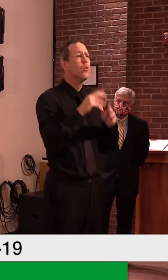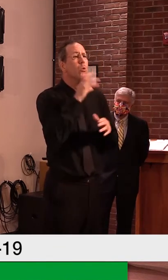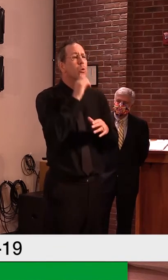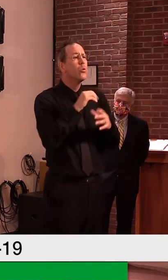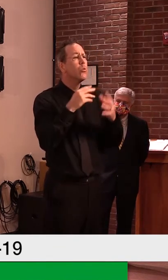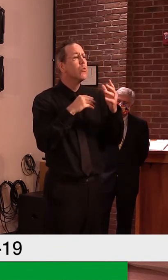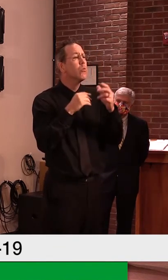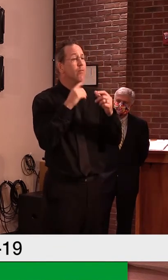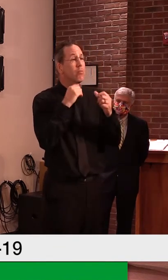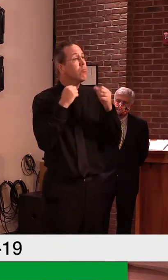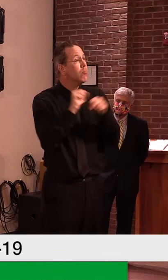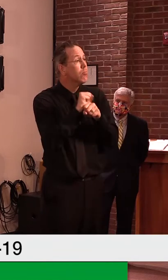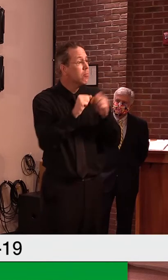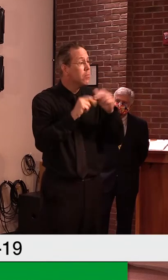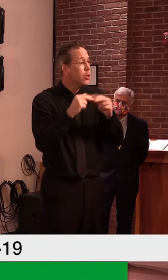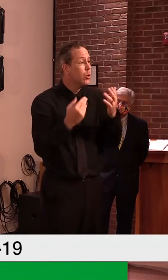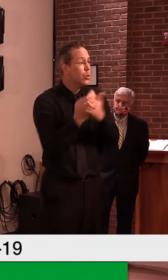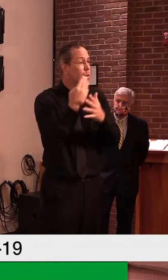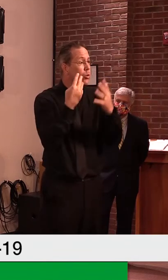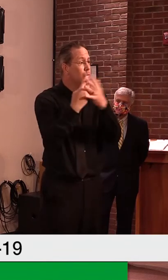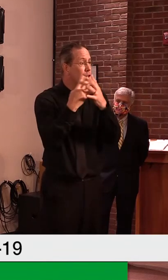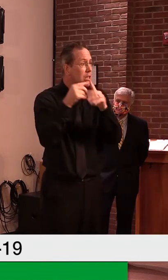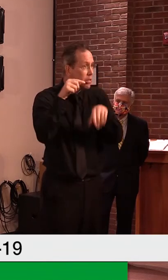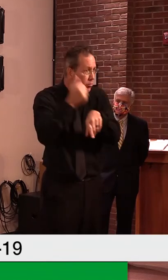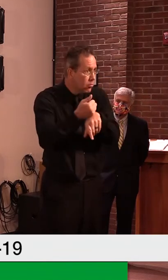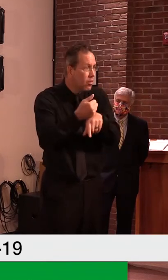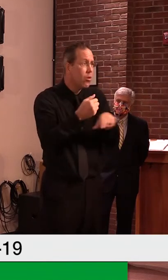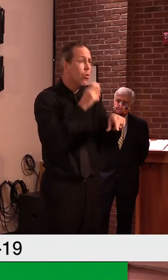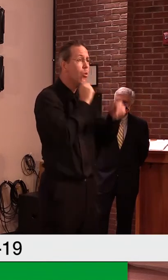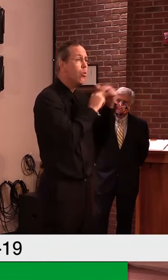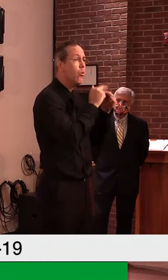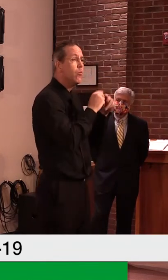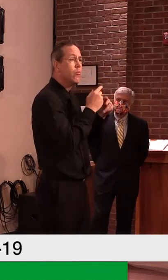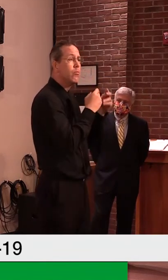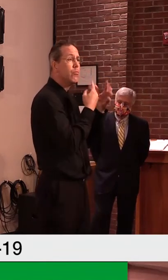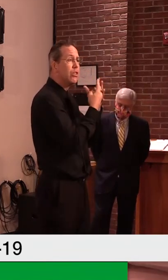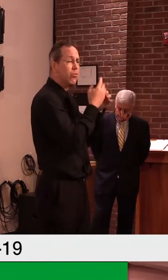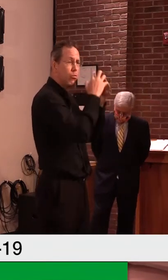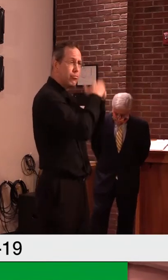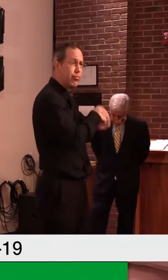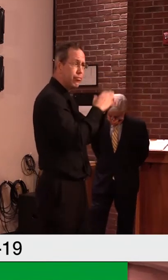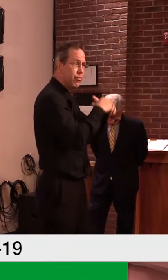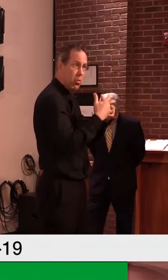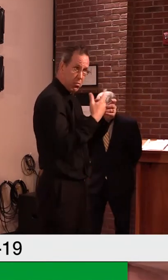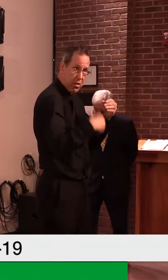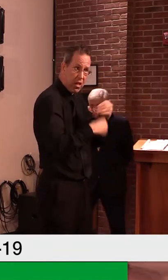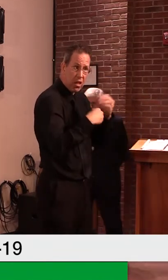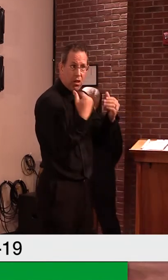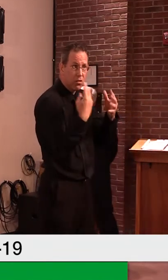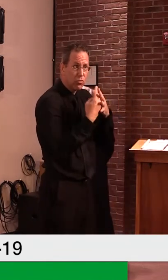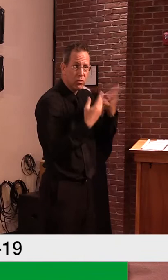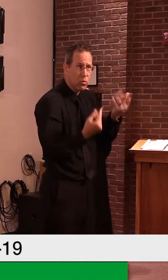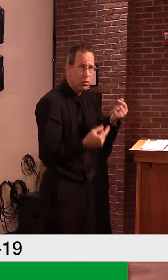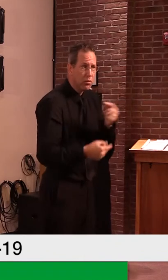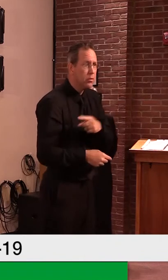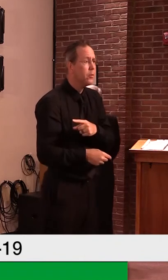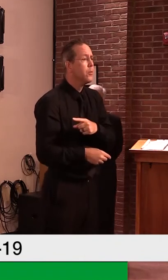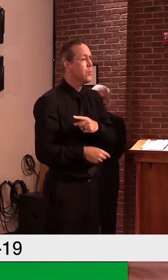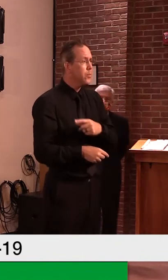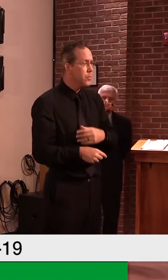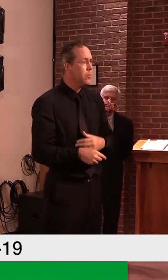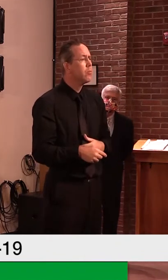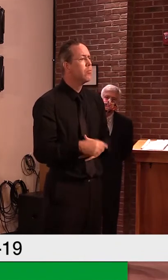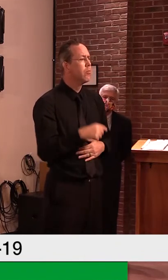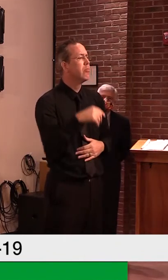facilities we have? would be a replacement of, uh, some of the, uh, facilities. We had proposed a more of a campus type, uh,